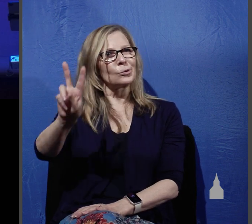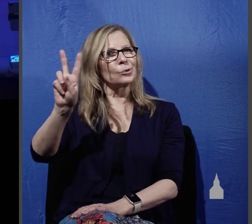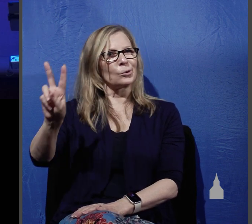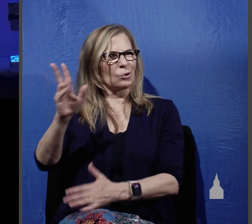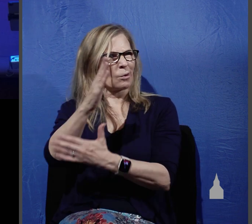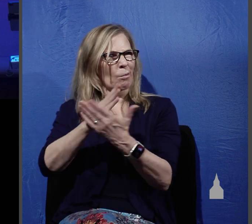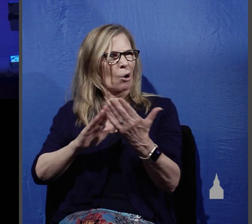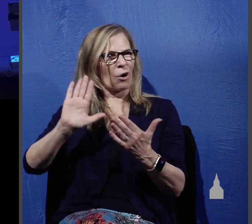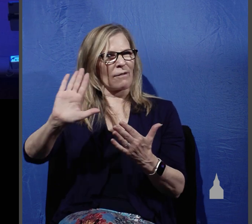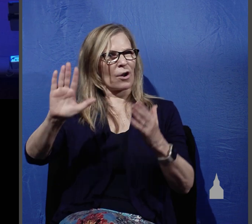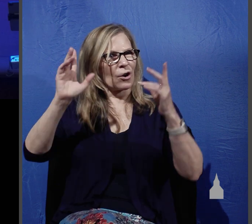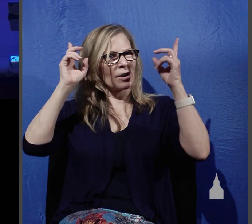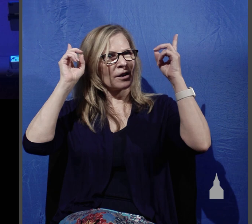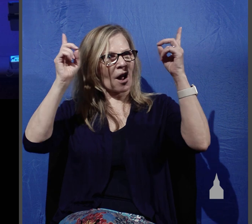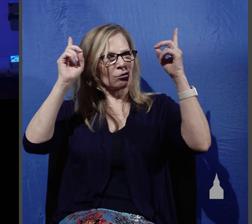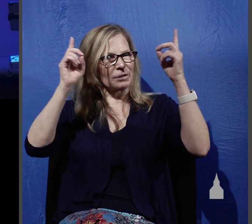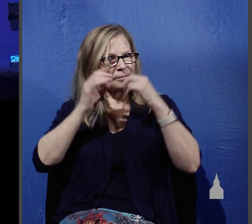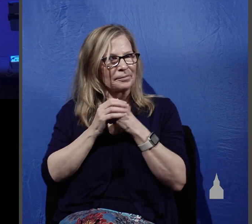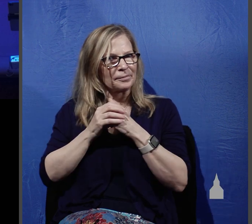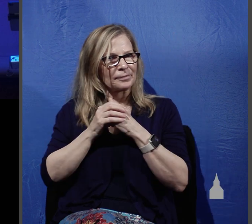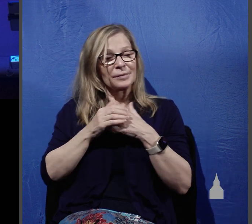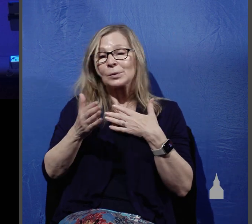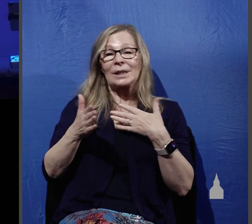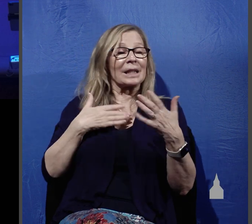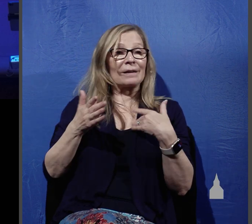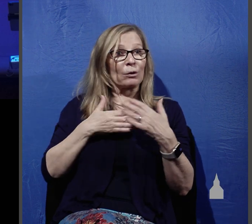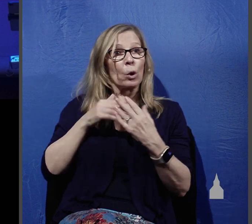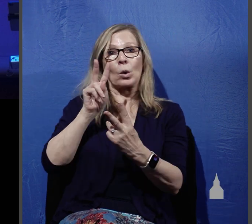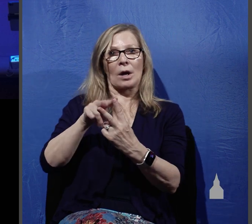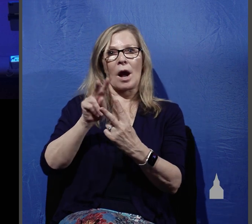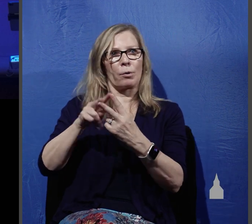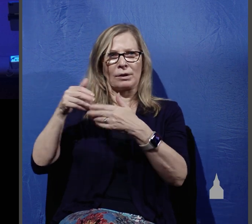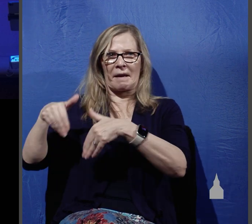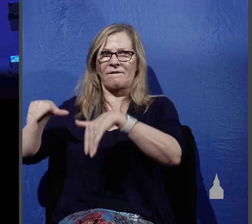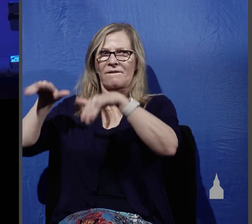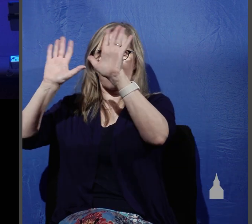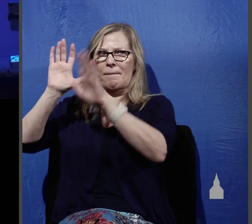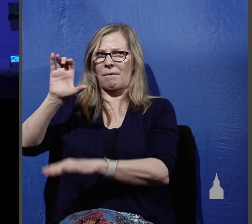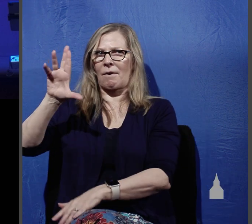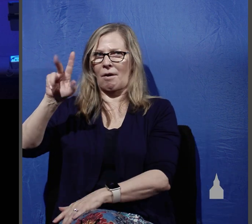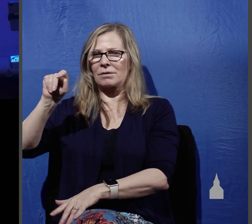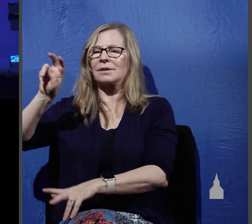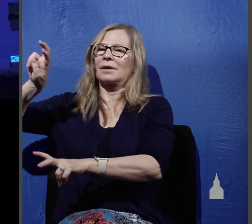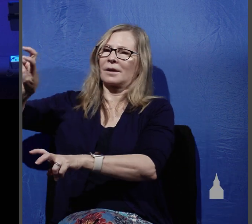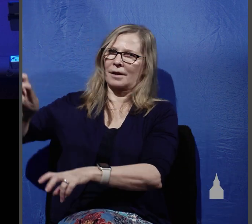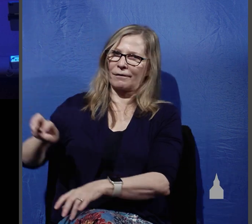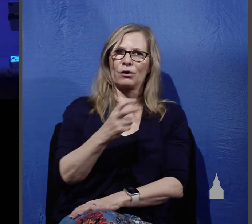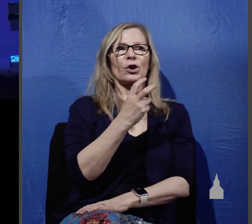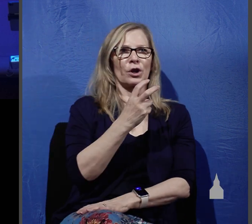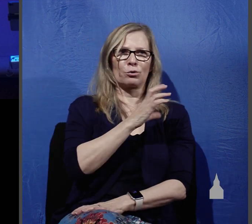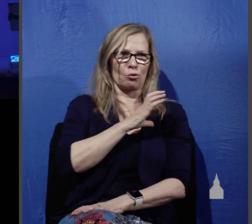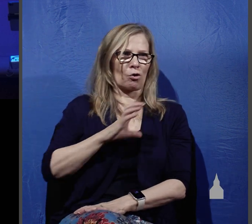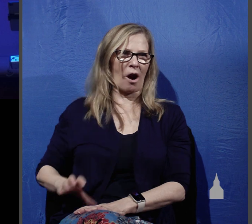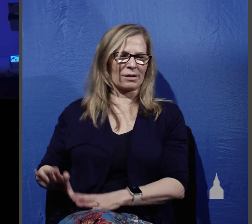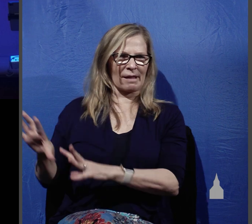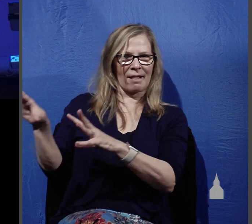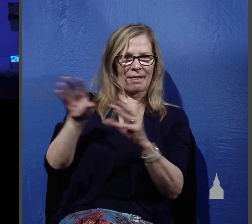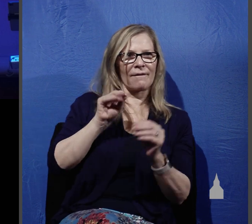their doctrine. And though this couple had been converted to Christ and they had left this cult, they were